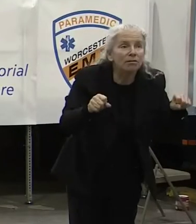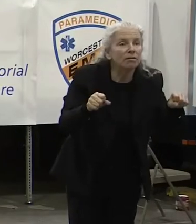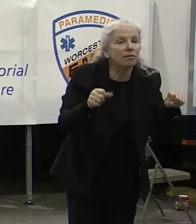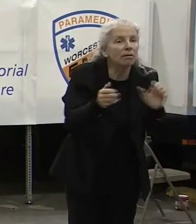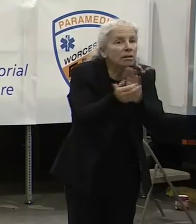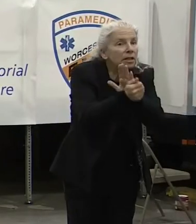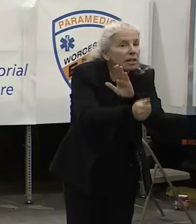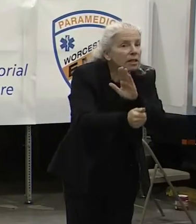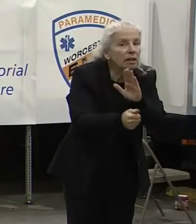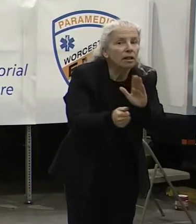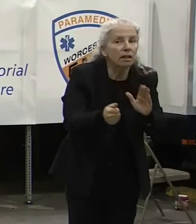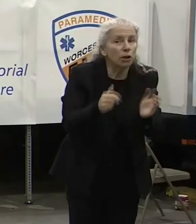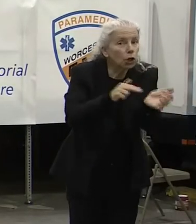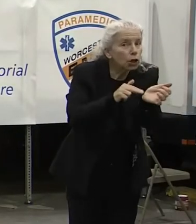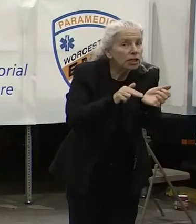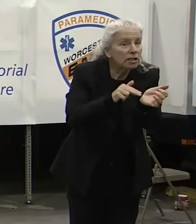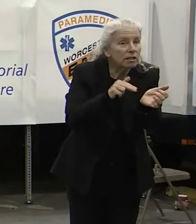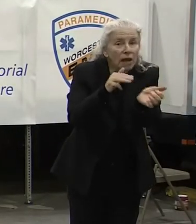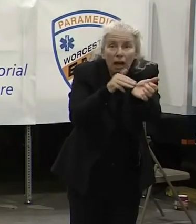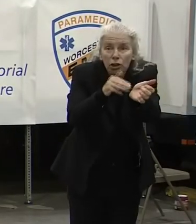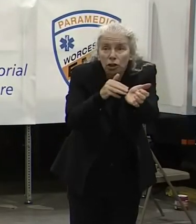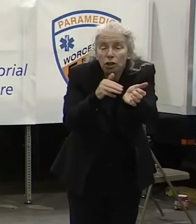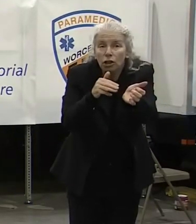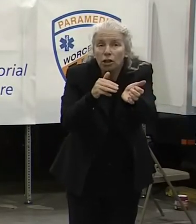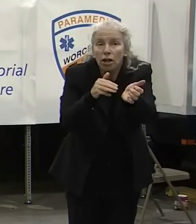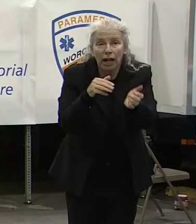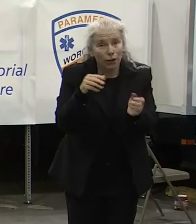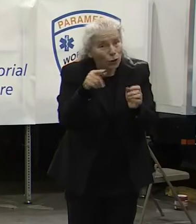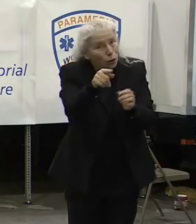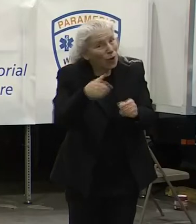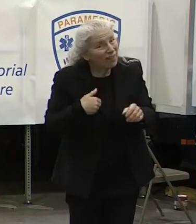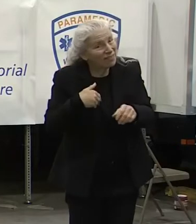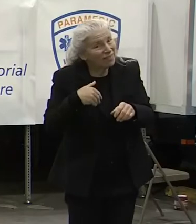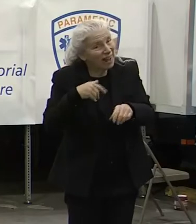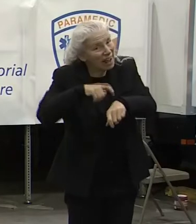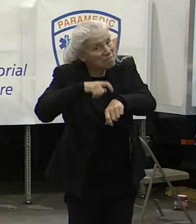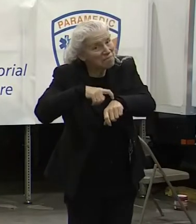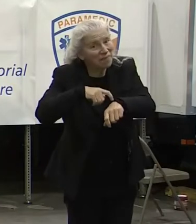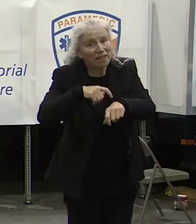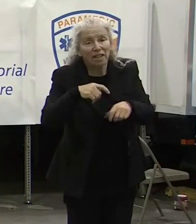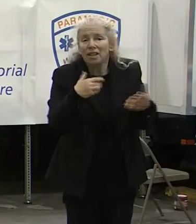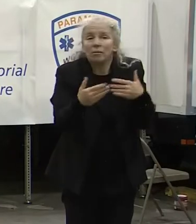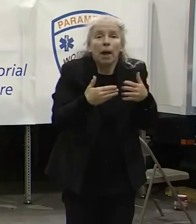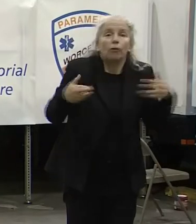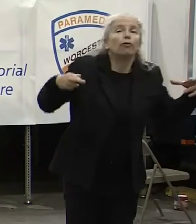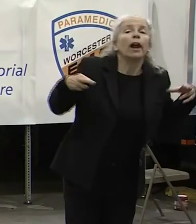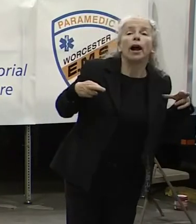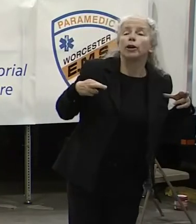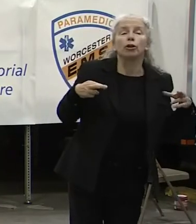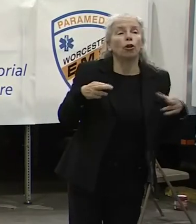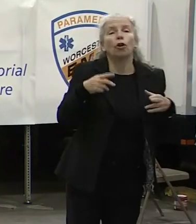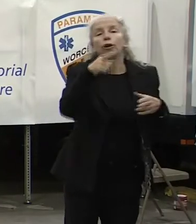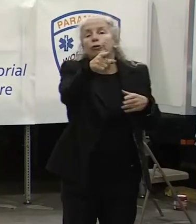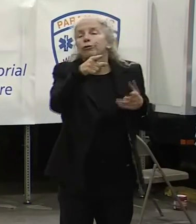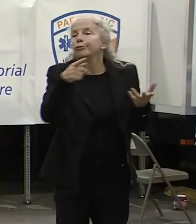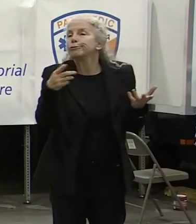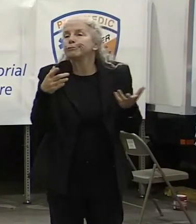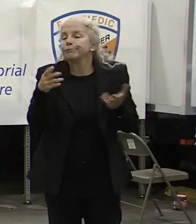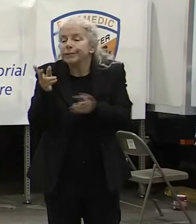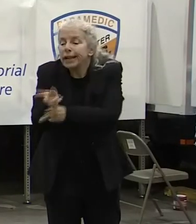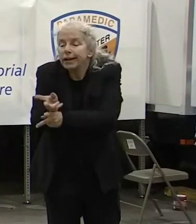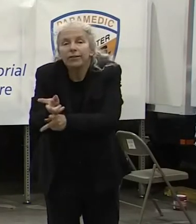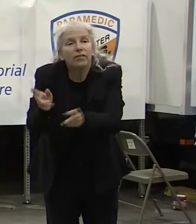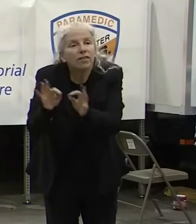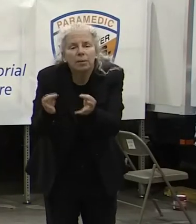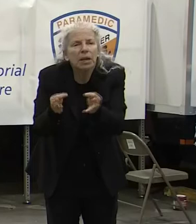and have time to work in a hospital, we need you. Now is the time to step up, serve your neighbors, your community,